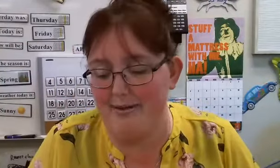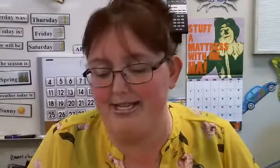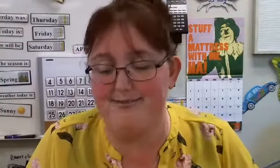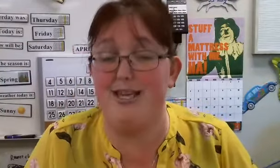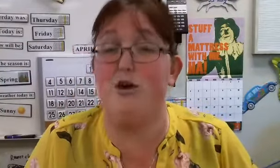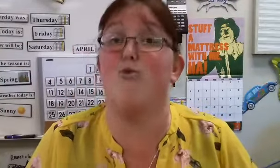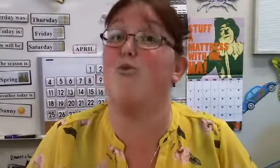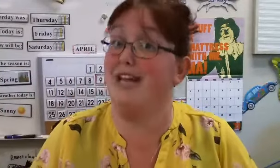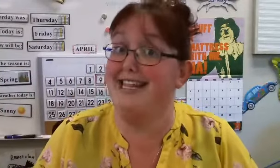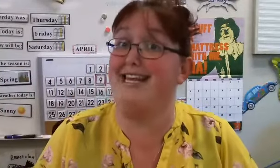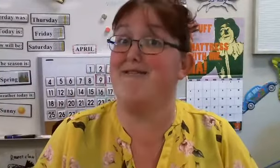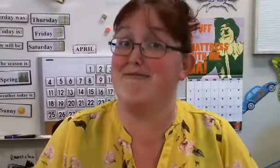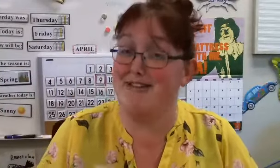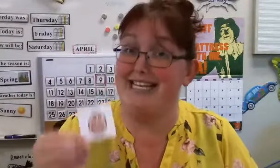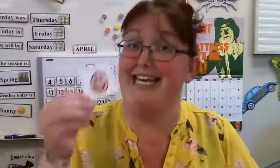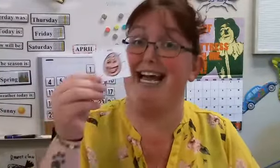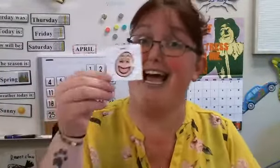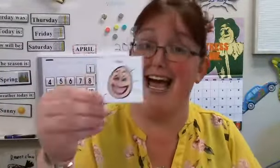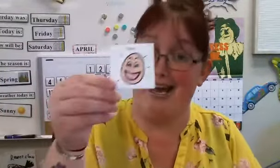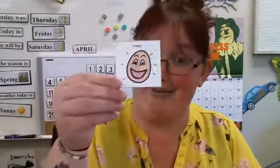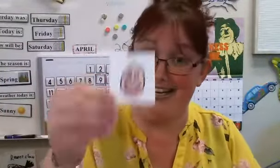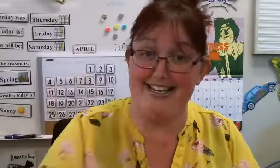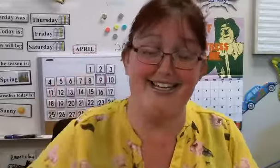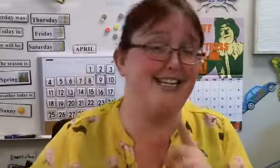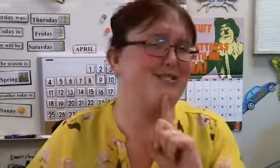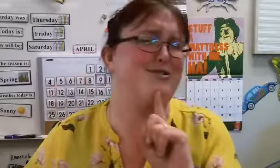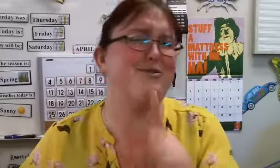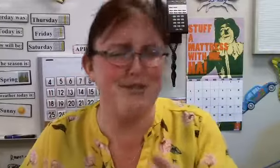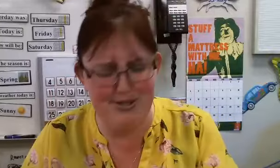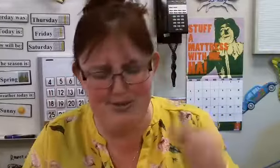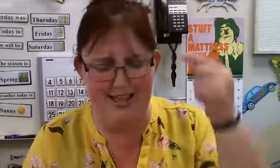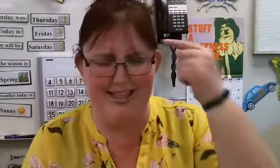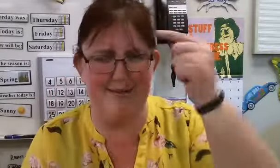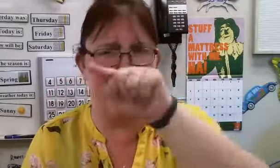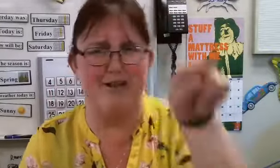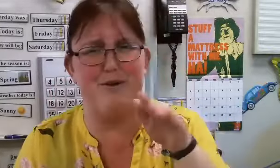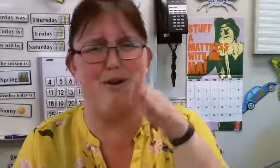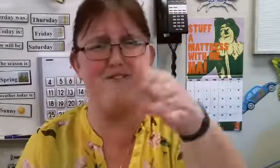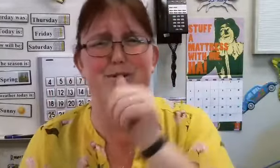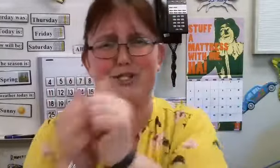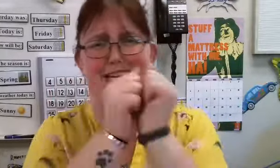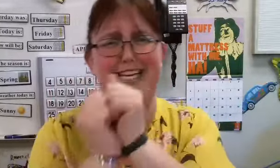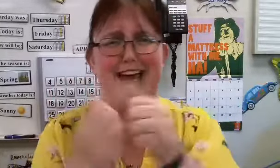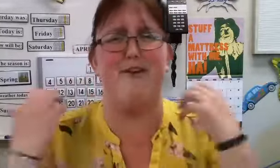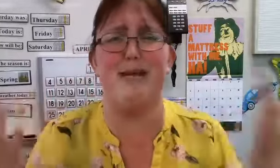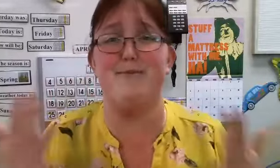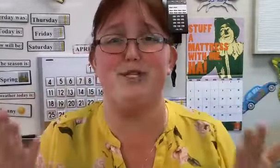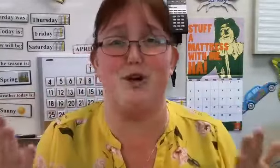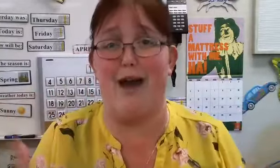makes me really, really happy. It's true. Thinking about all of you in our future together makes me so